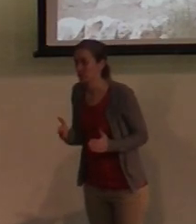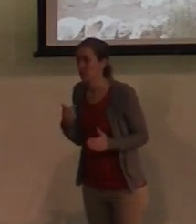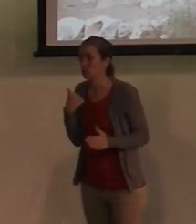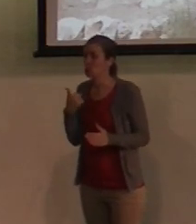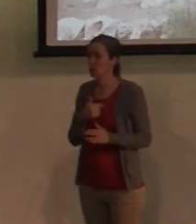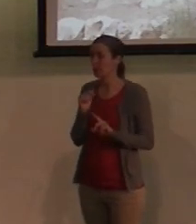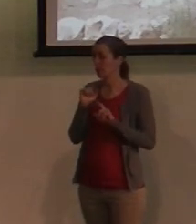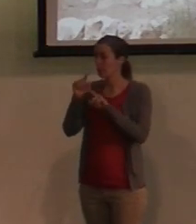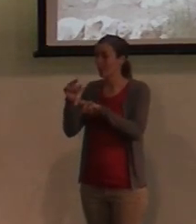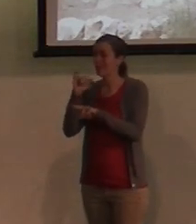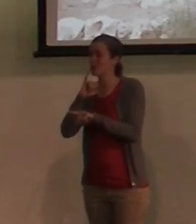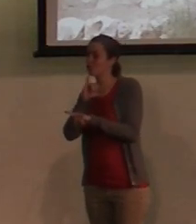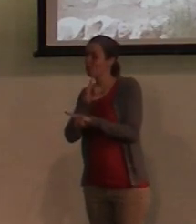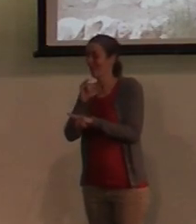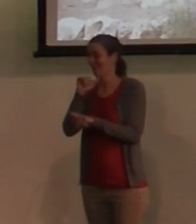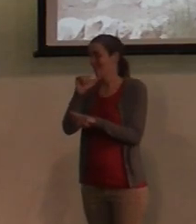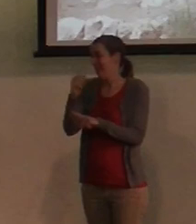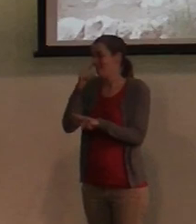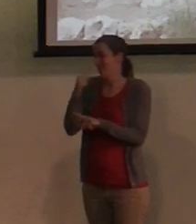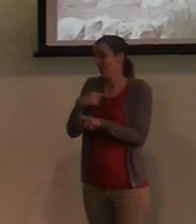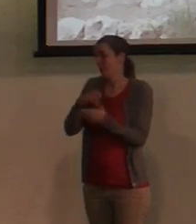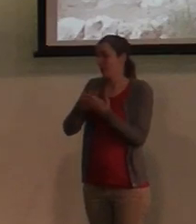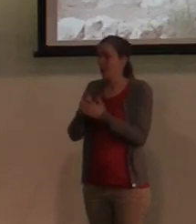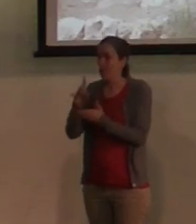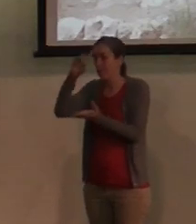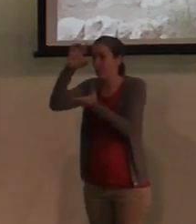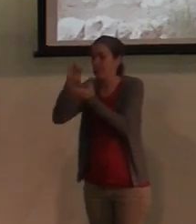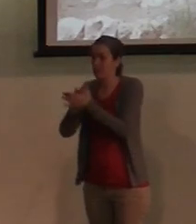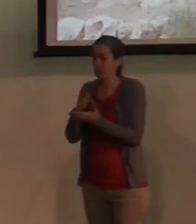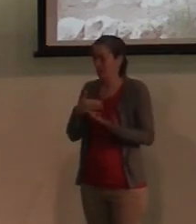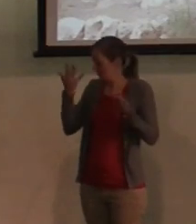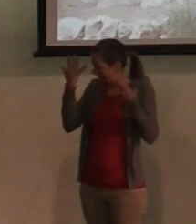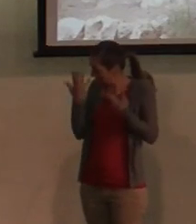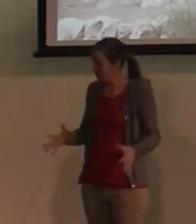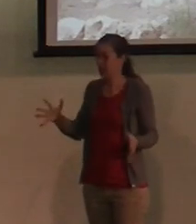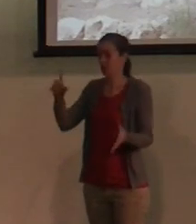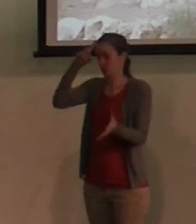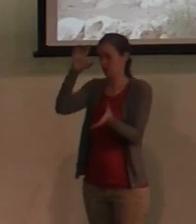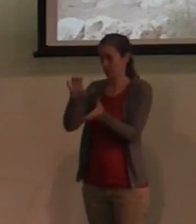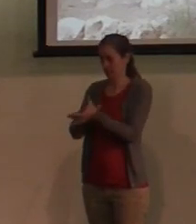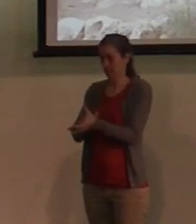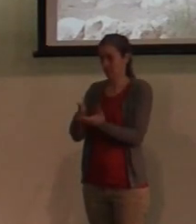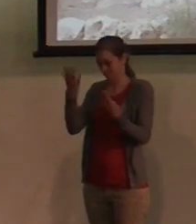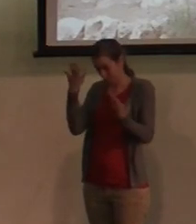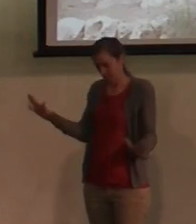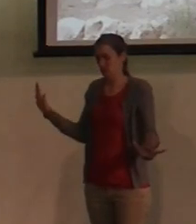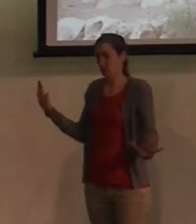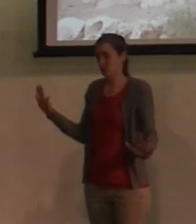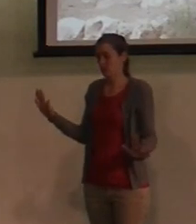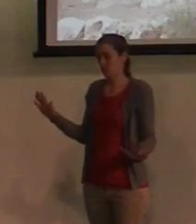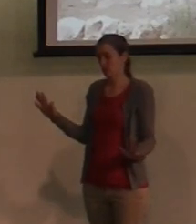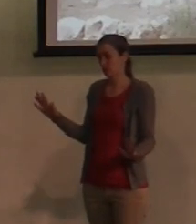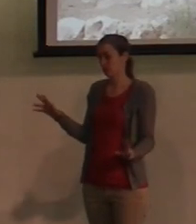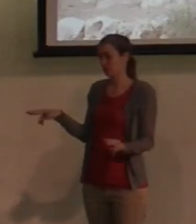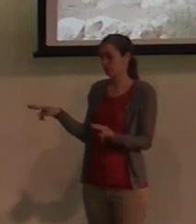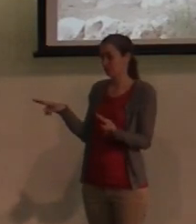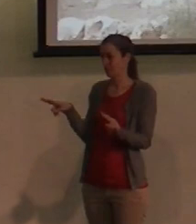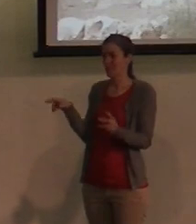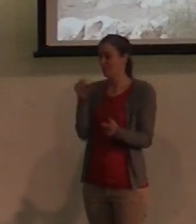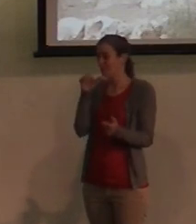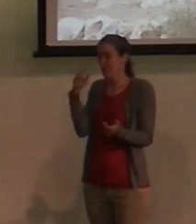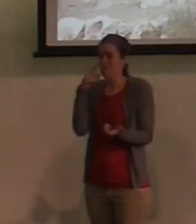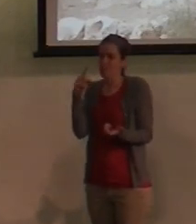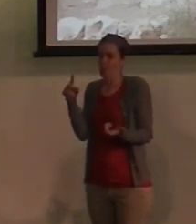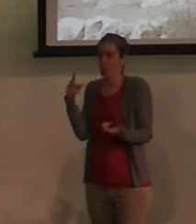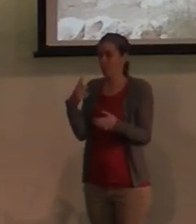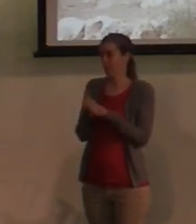I was going to be a believer no matter what. I already was a believer. And so this wasn't going to